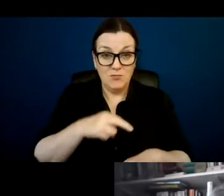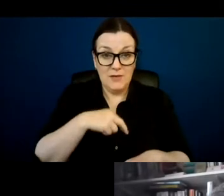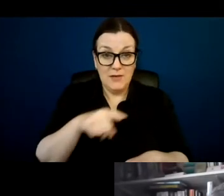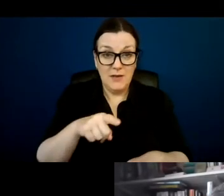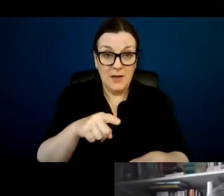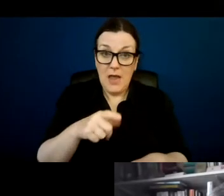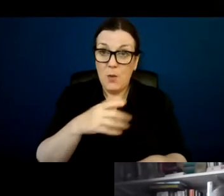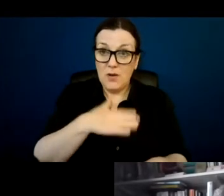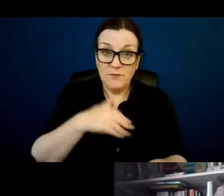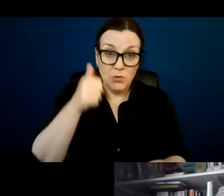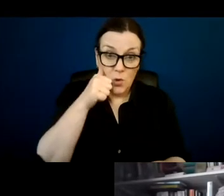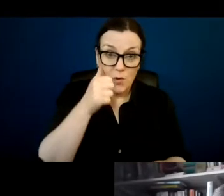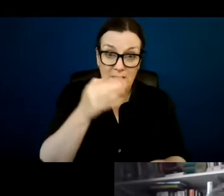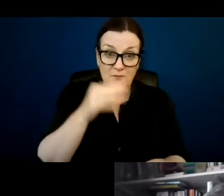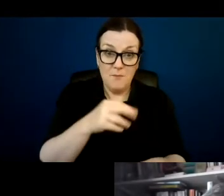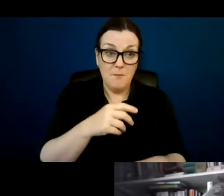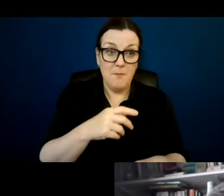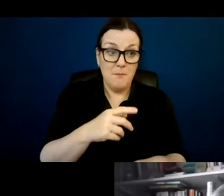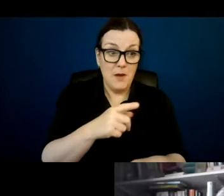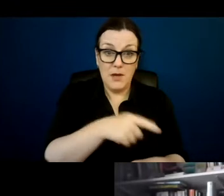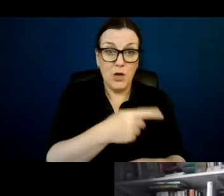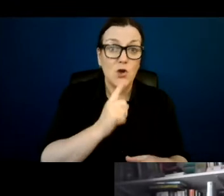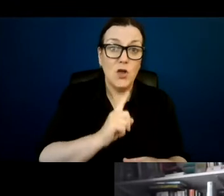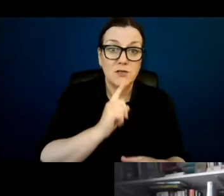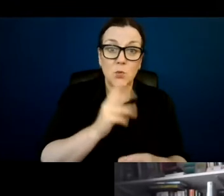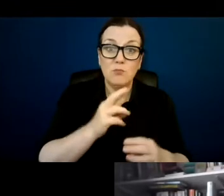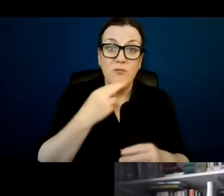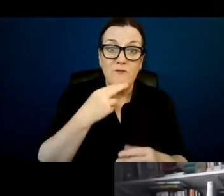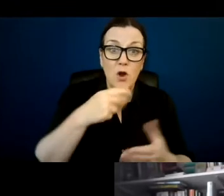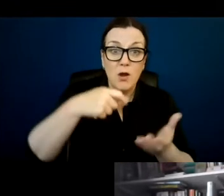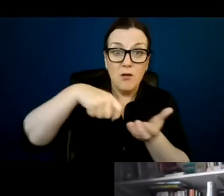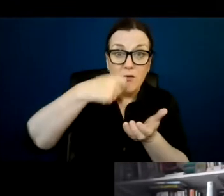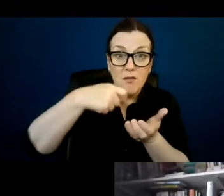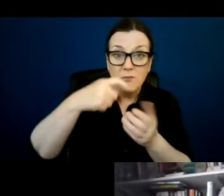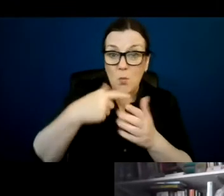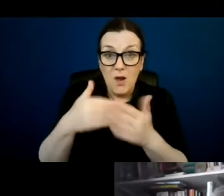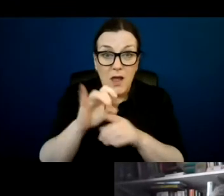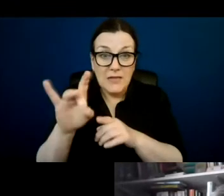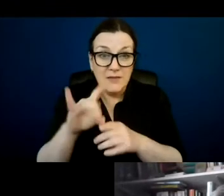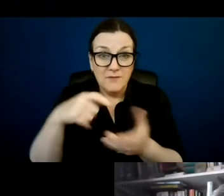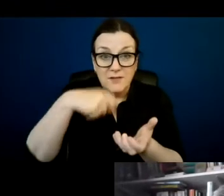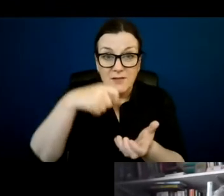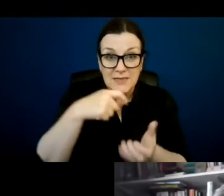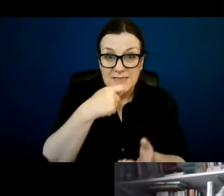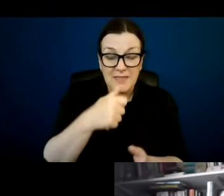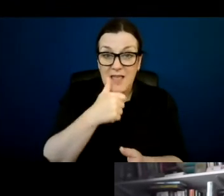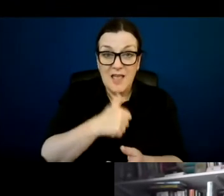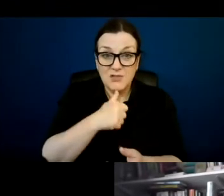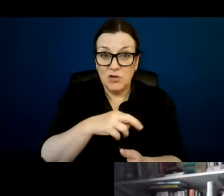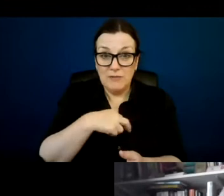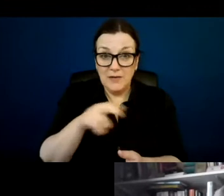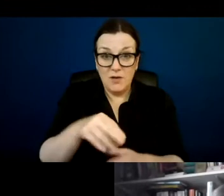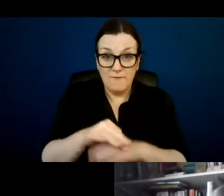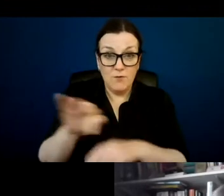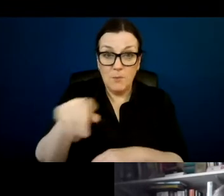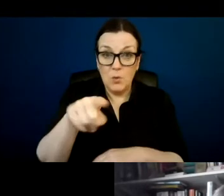my daughters would prefer cornflakes or ready for breakfast. And the answer he got wasn't from you was, well,